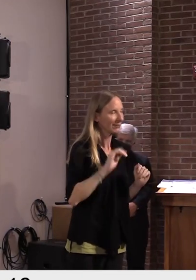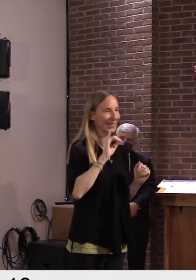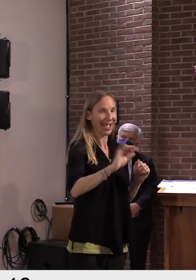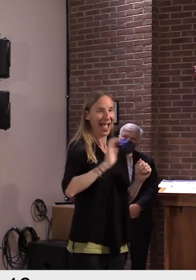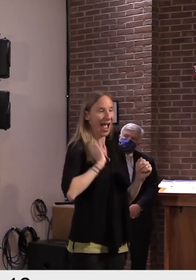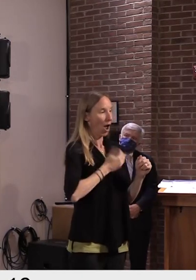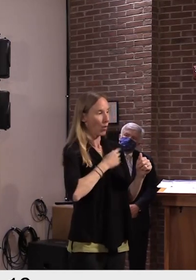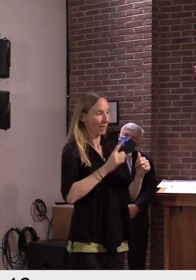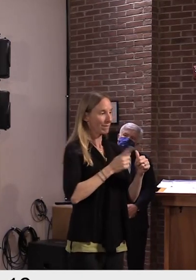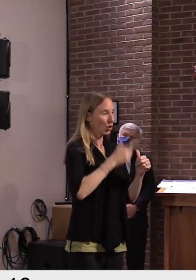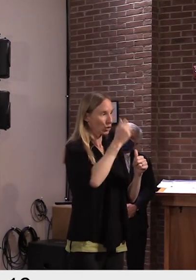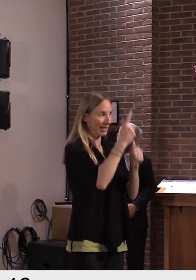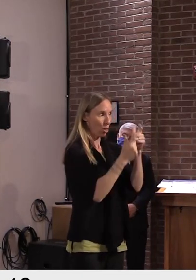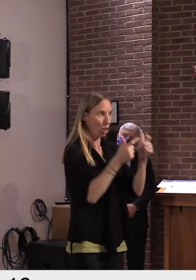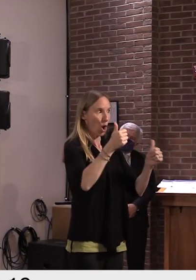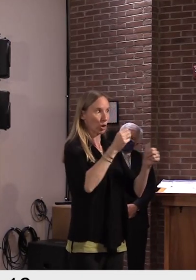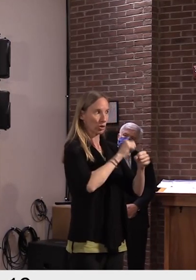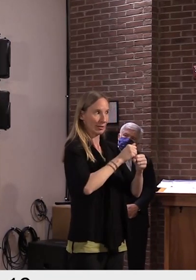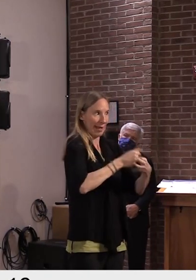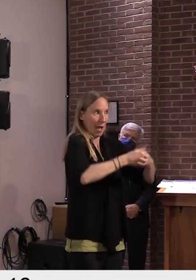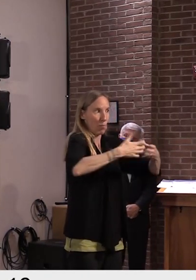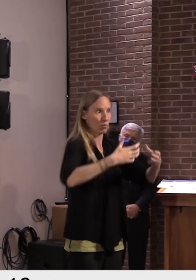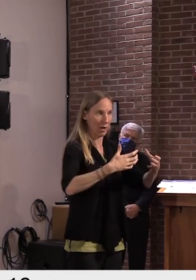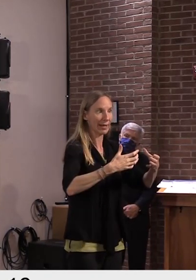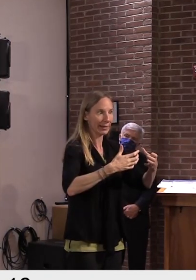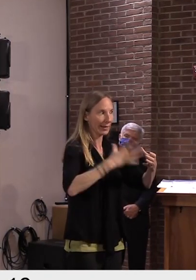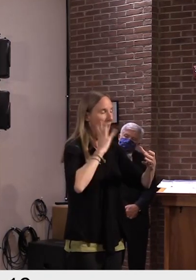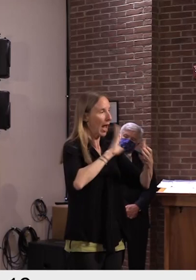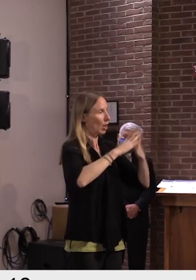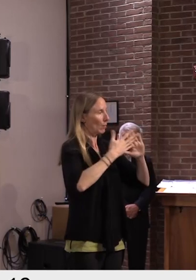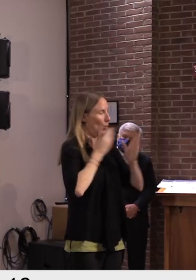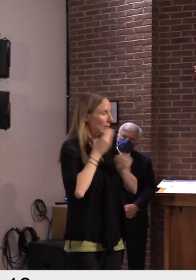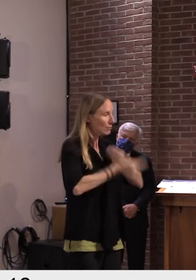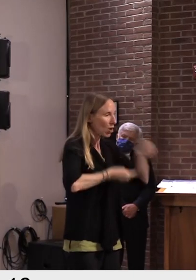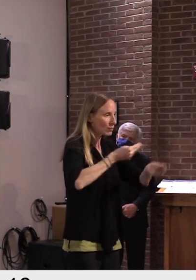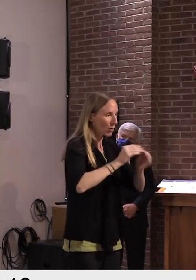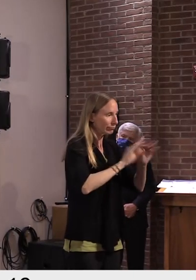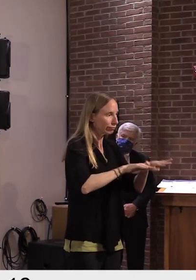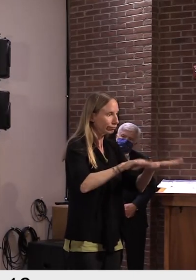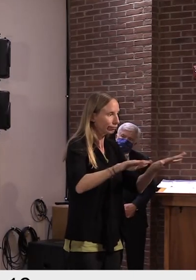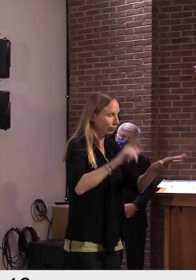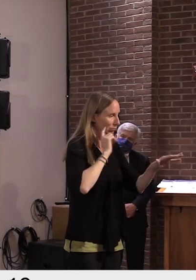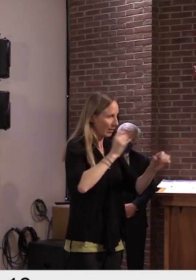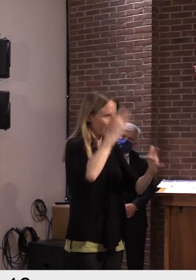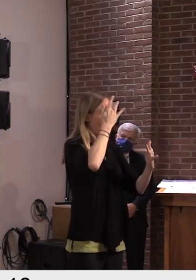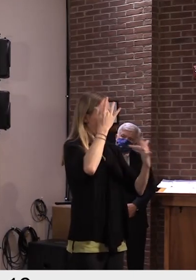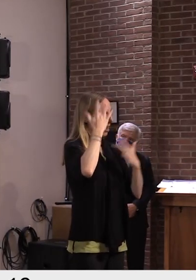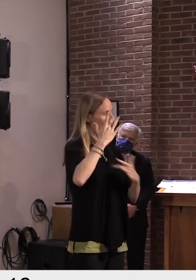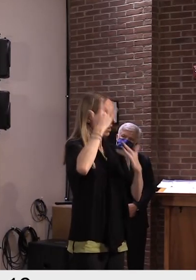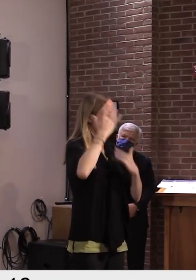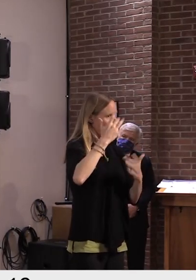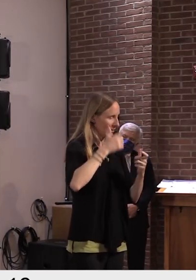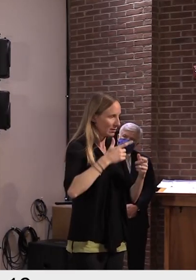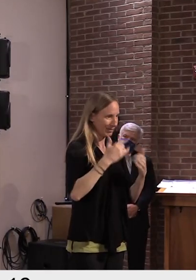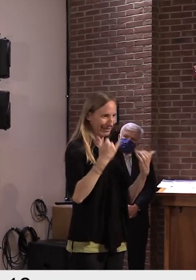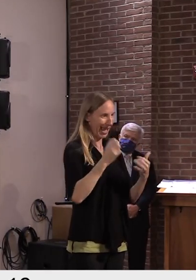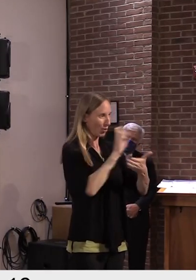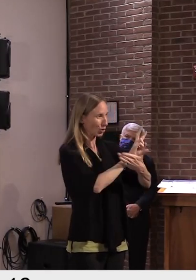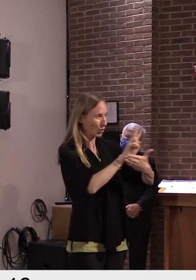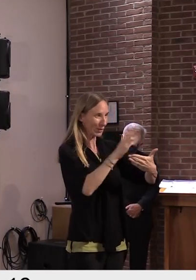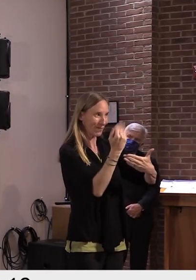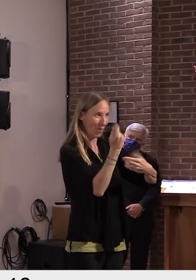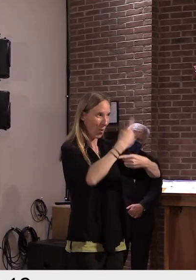state's first and largest outbreak and community spread of virus. Now, after two full incubation